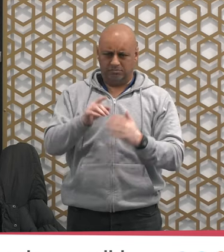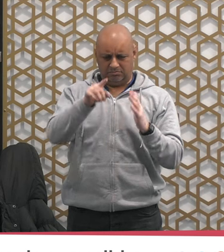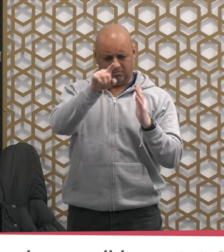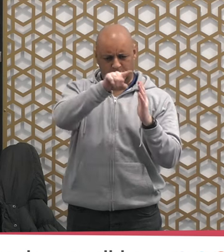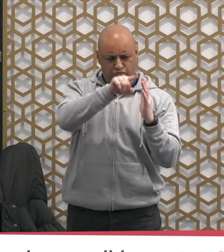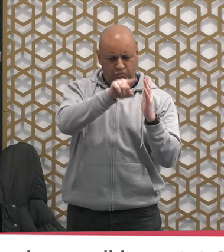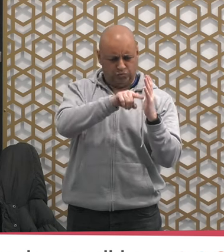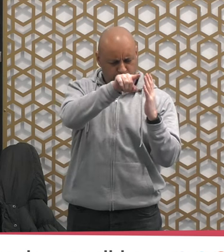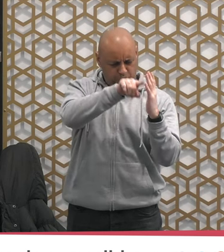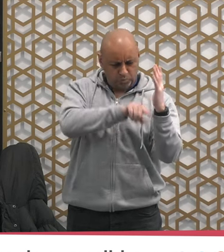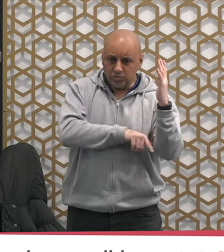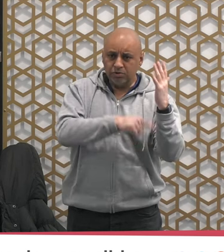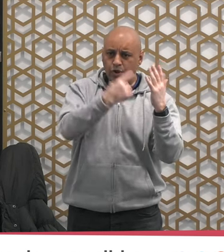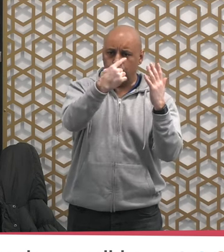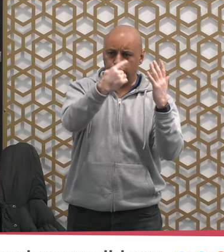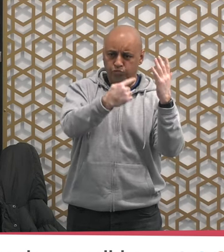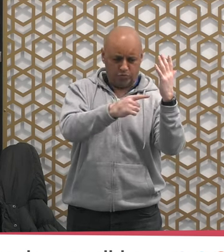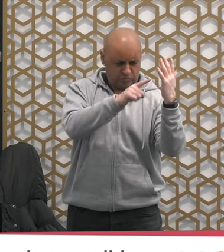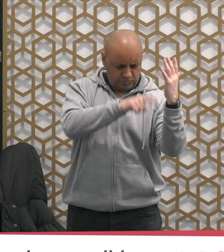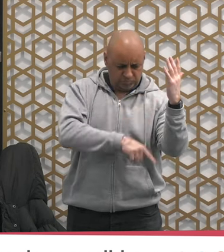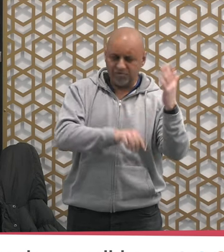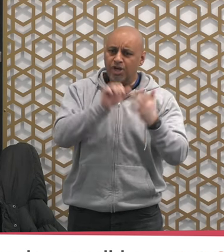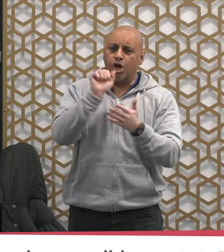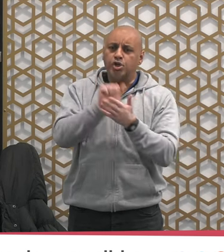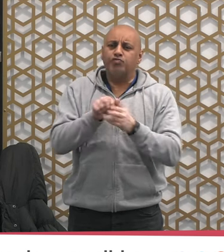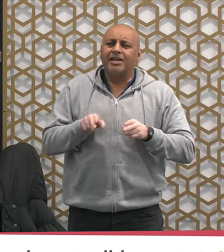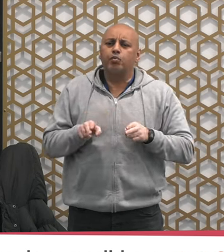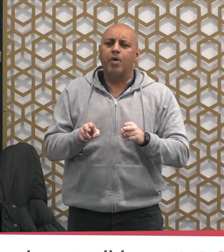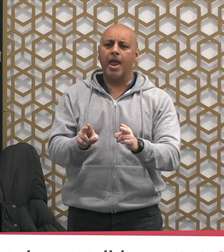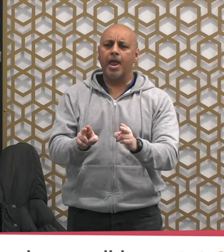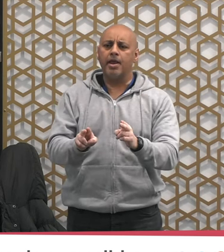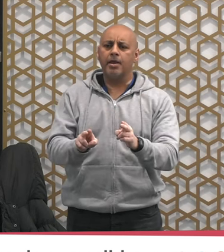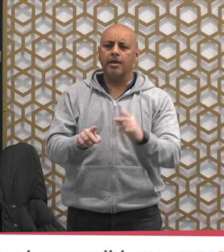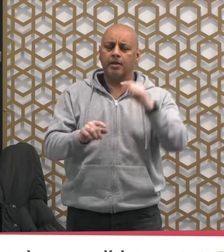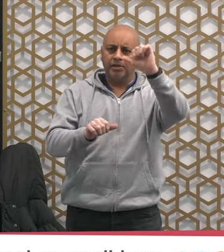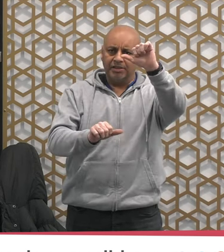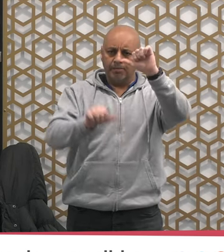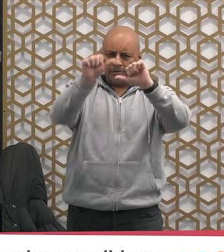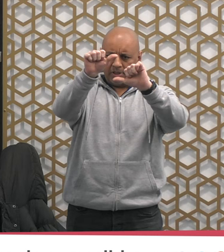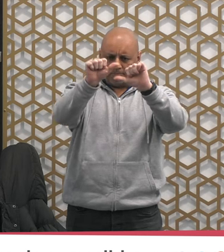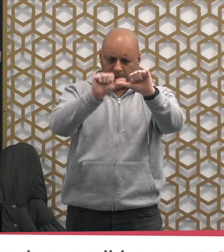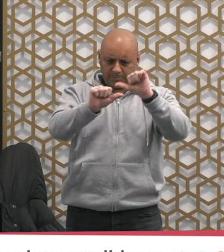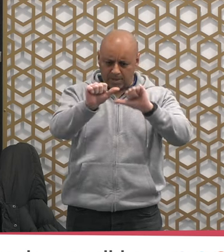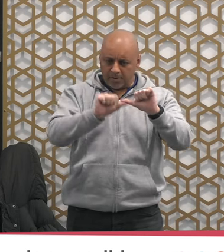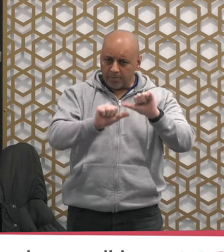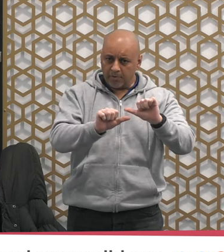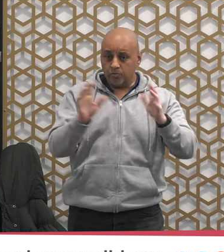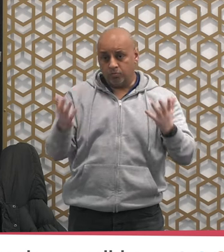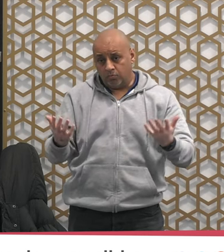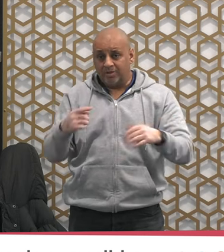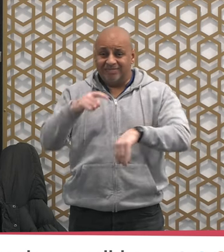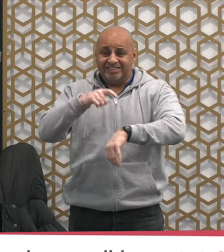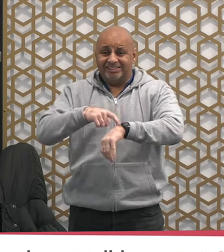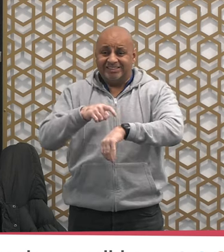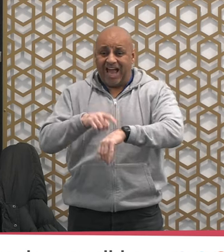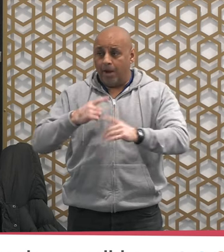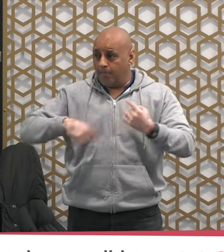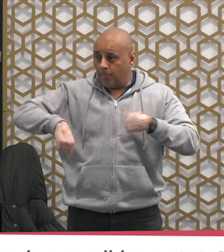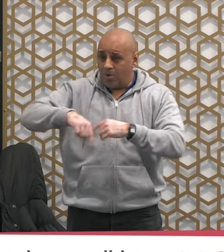and it is again a time for us to get our praise rectified all of us without an